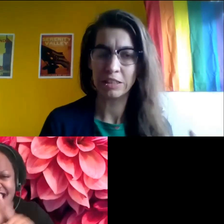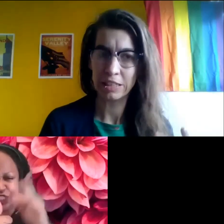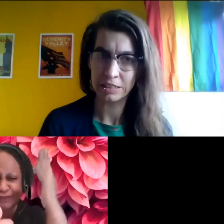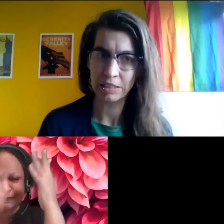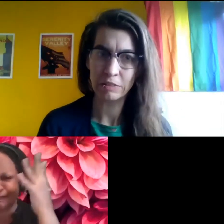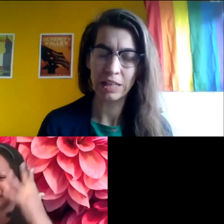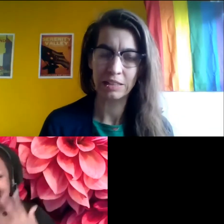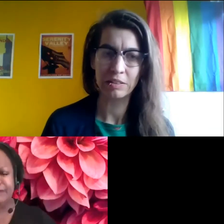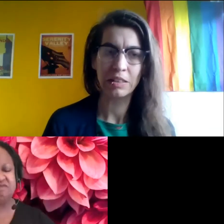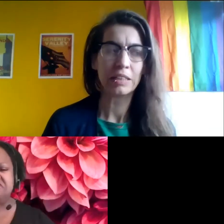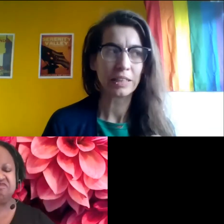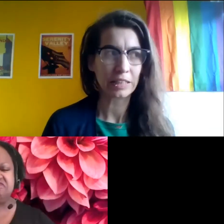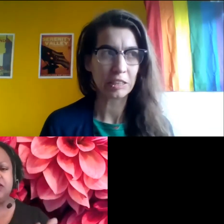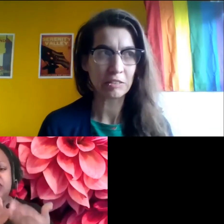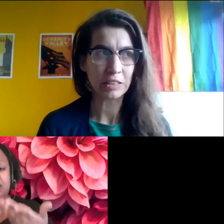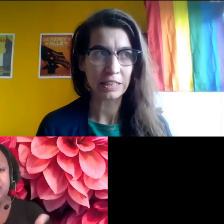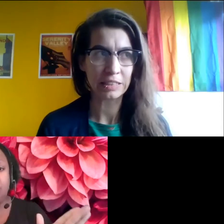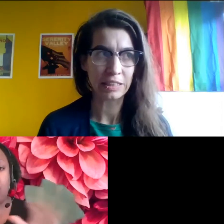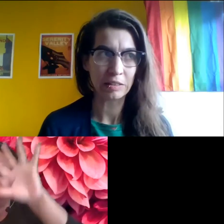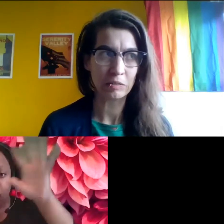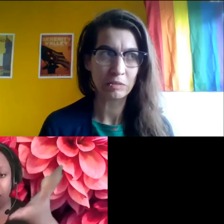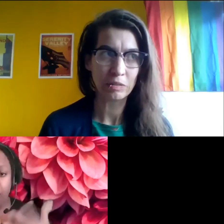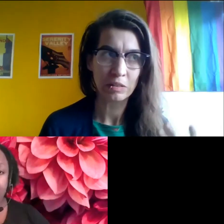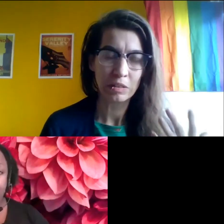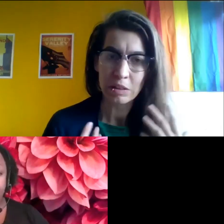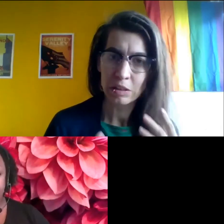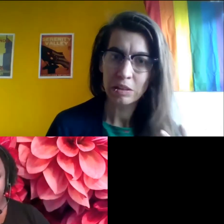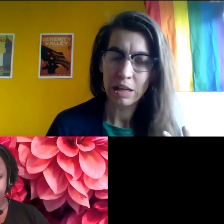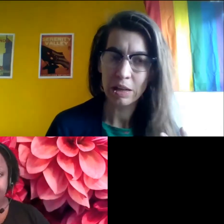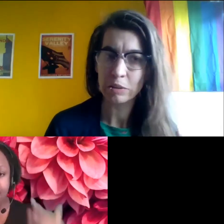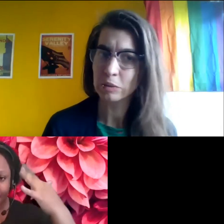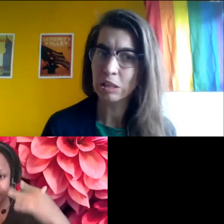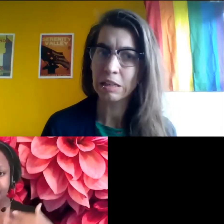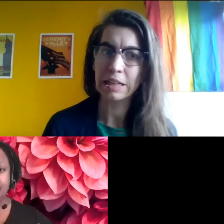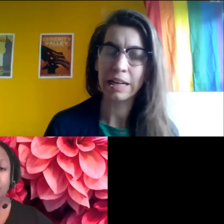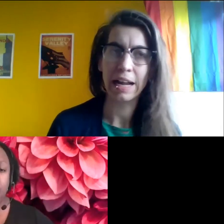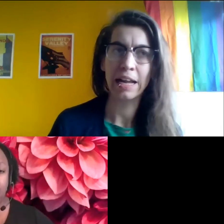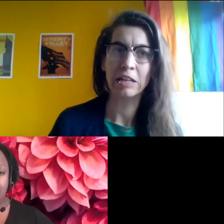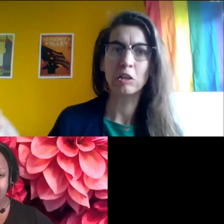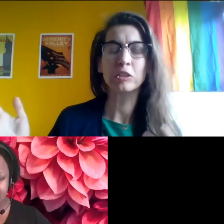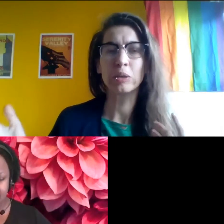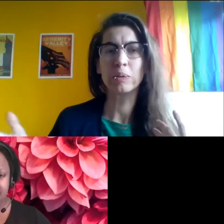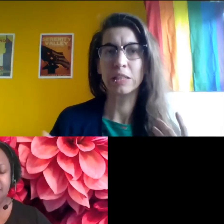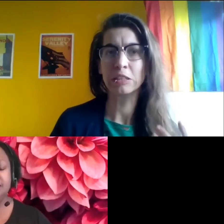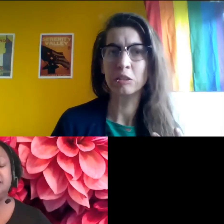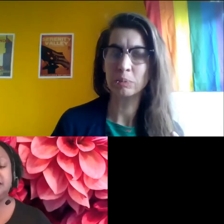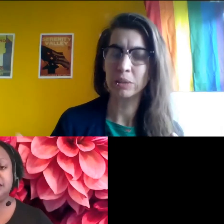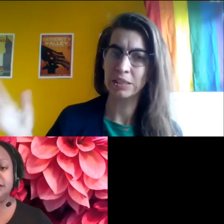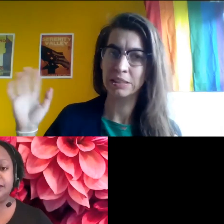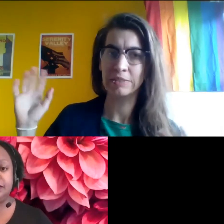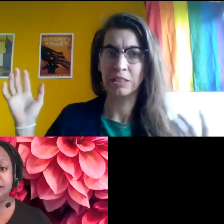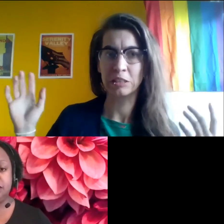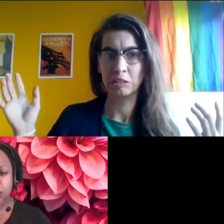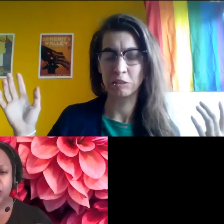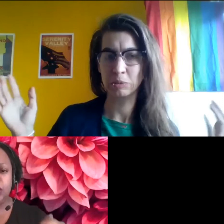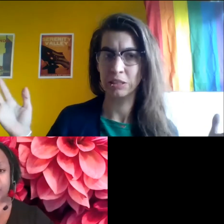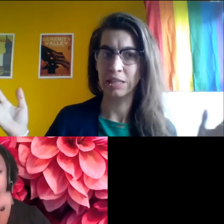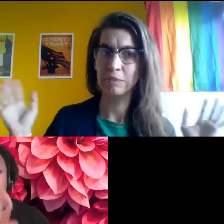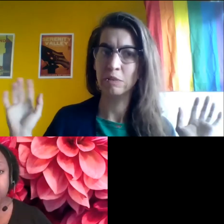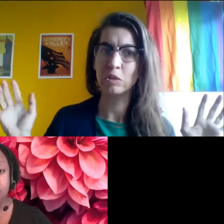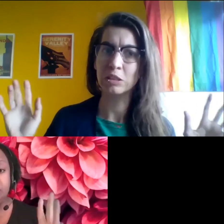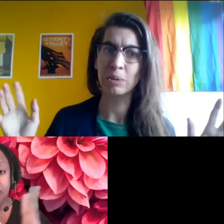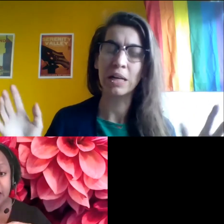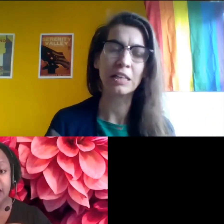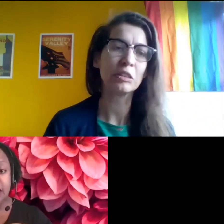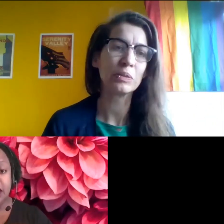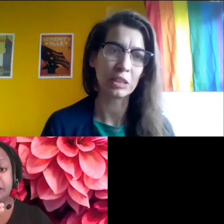a good idea of kind of like a general idea of how you look. And also in zoom meetings, giving a description